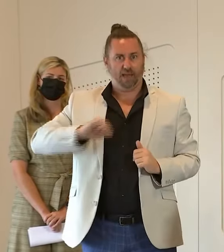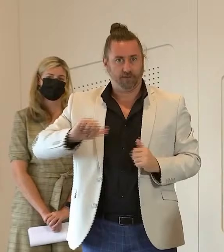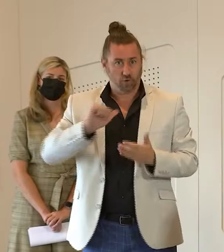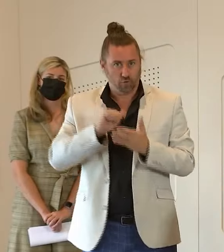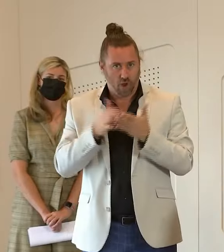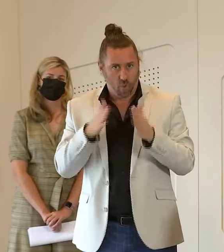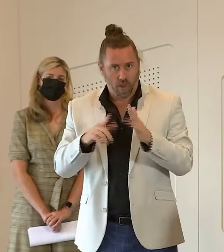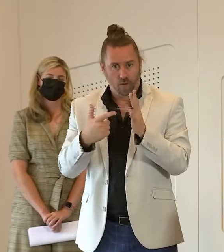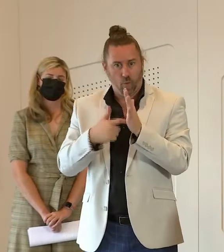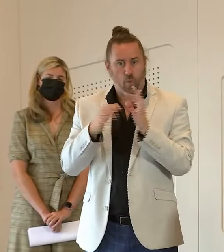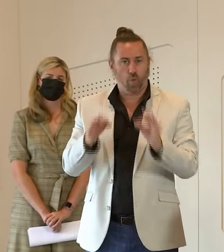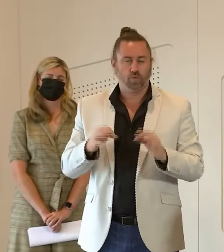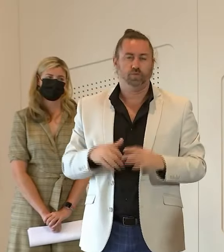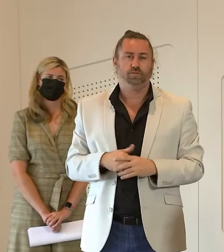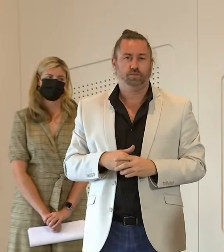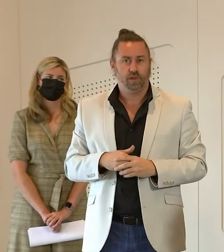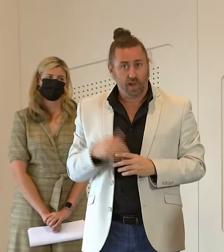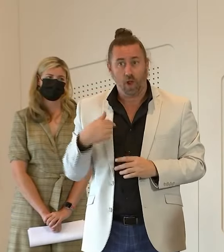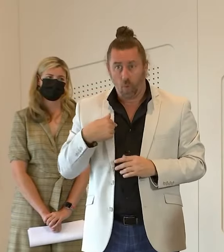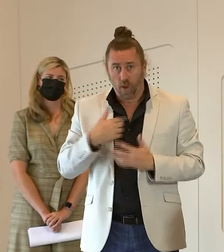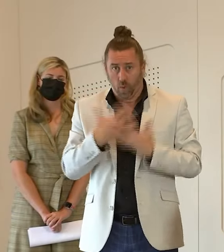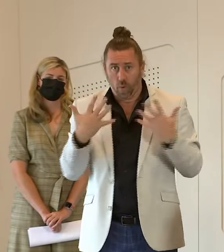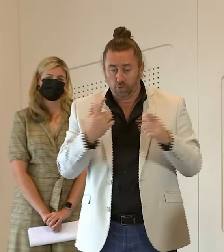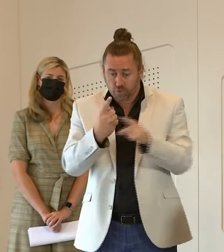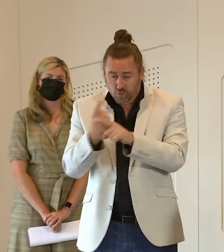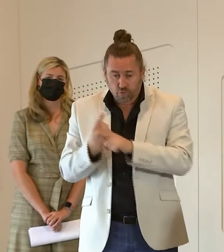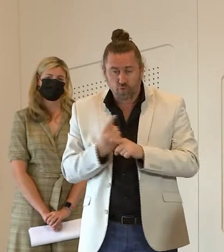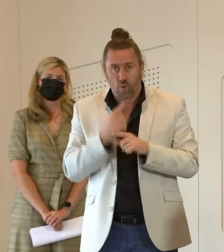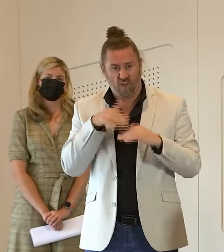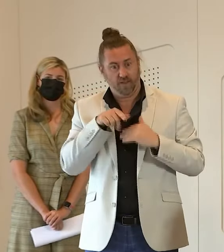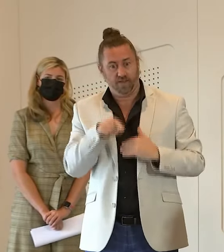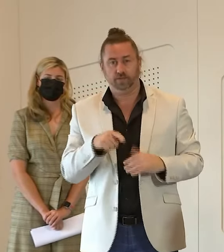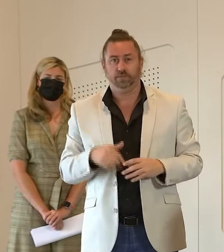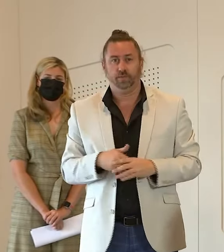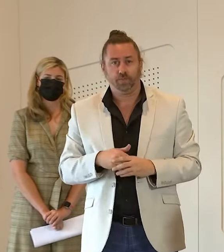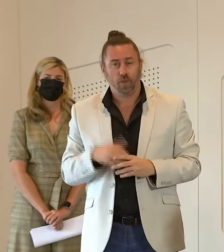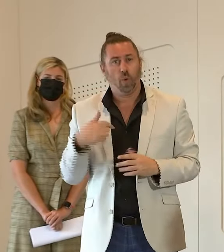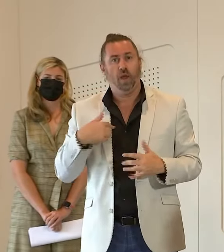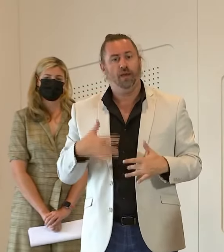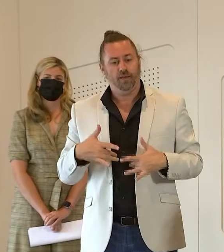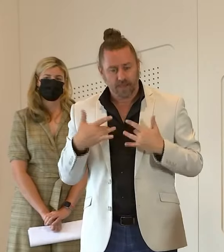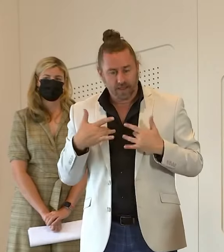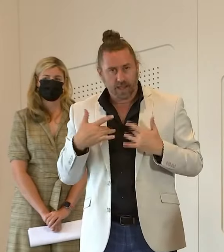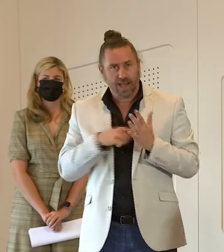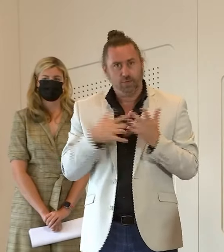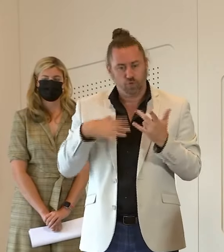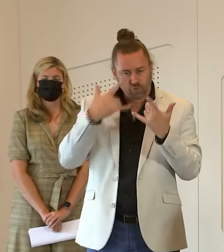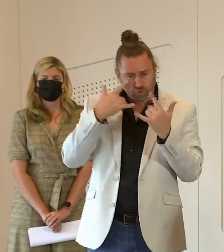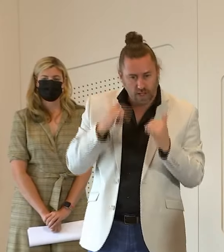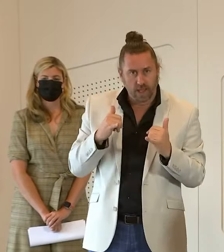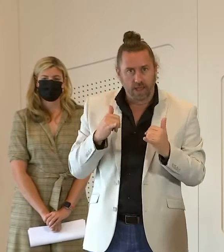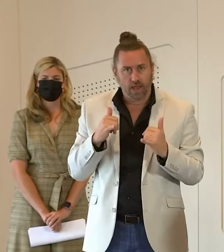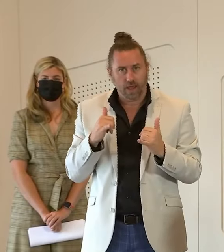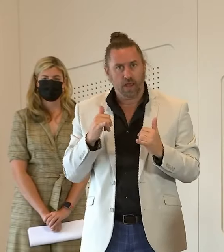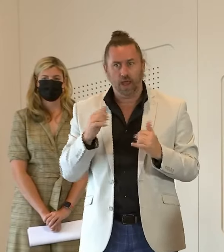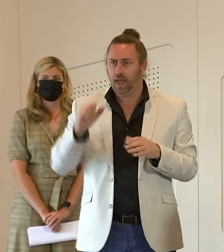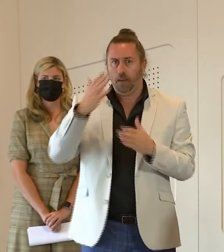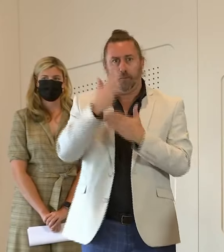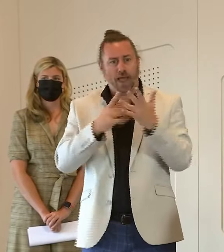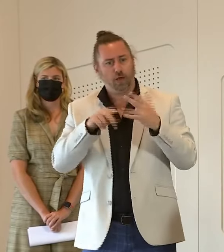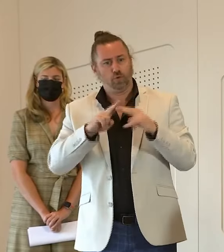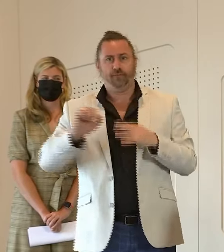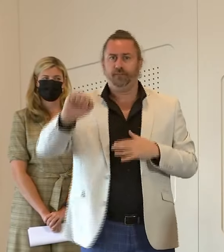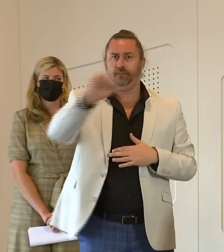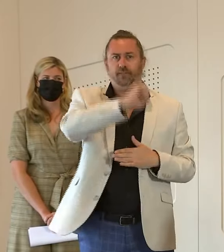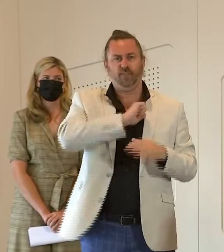consideration to we believe in the checks and balances that are put in place as part of our democracy i've been